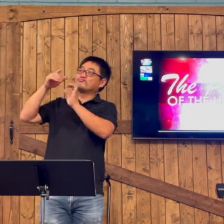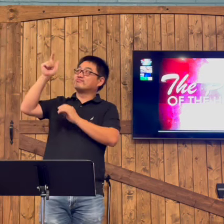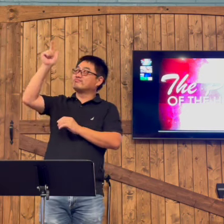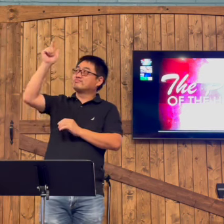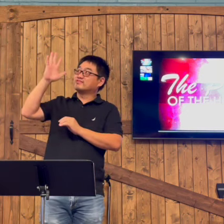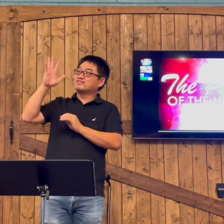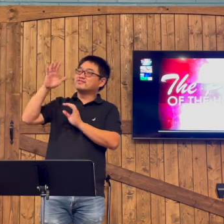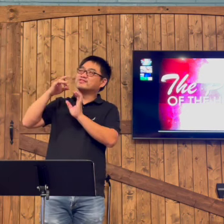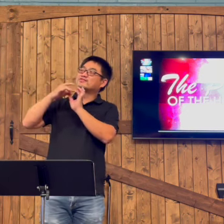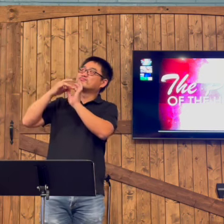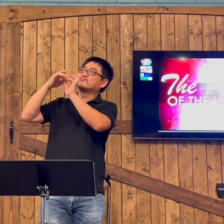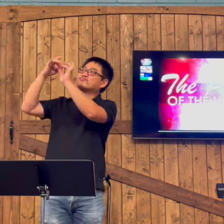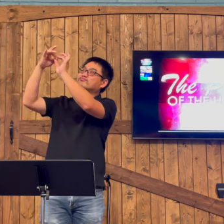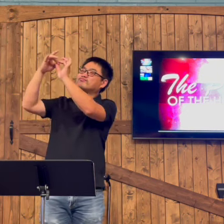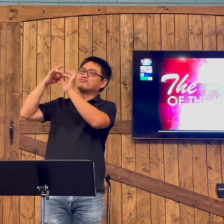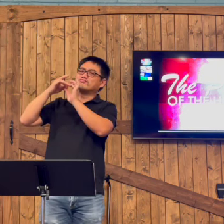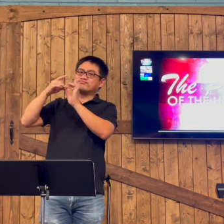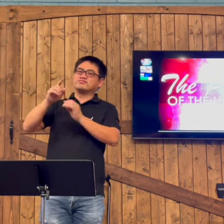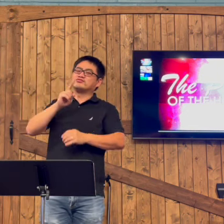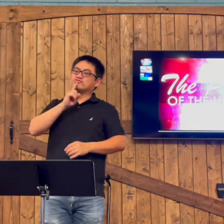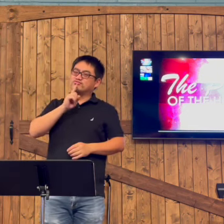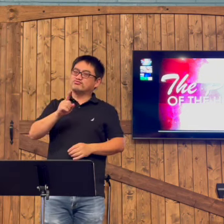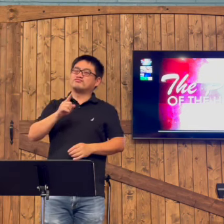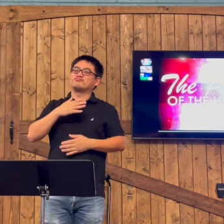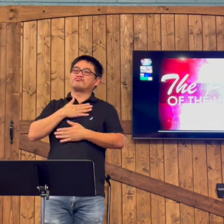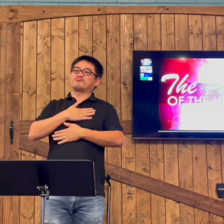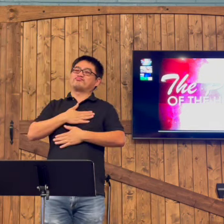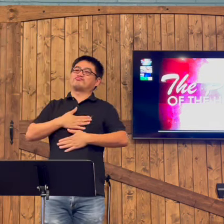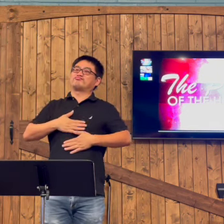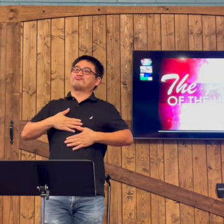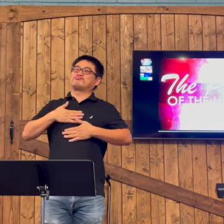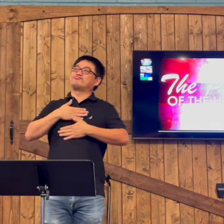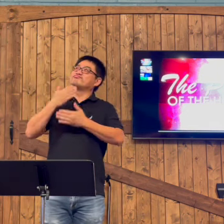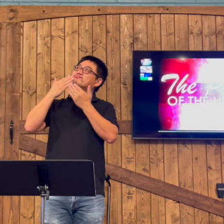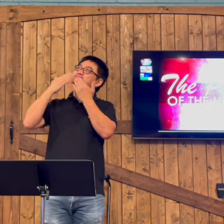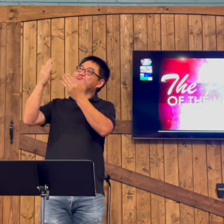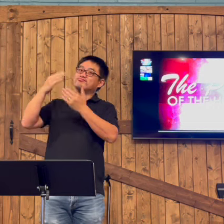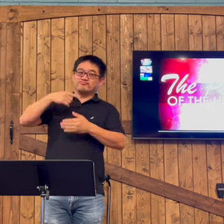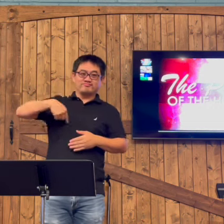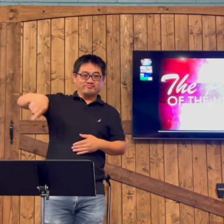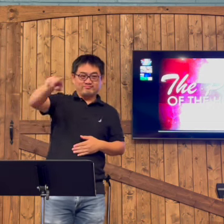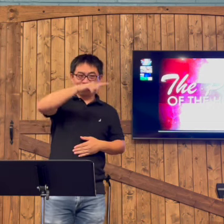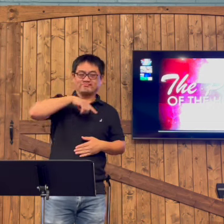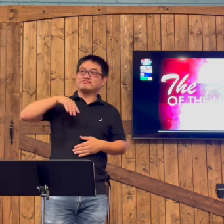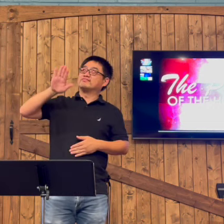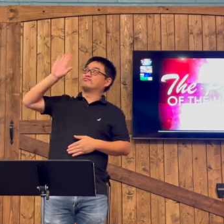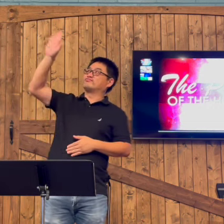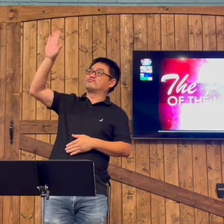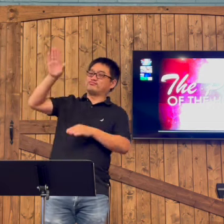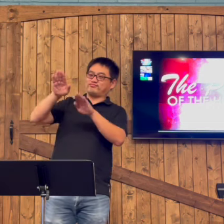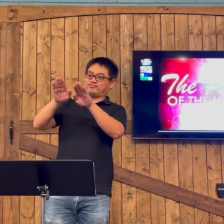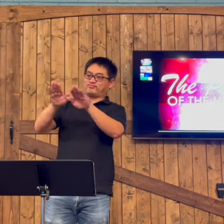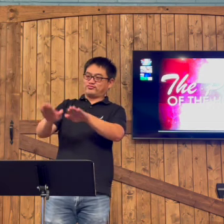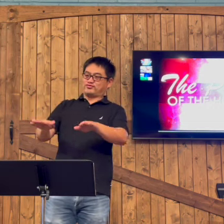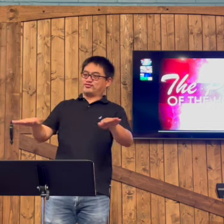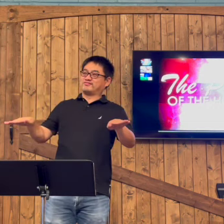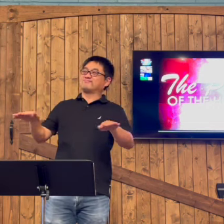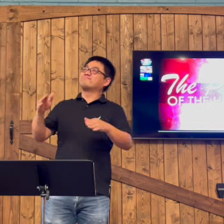The Father in Heaven and Jesus and us, we are all together. We thank Him for uniting us